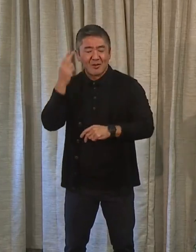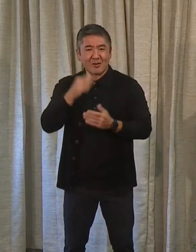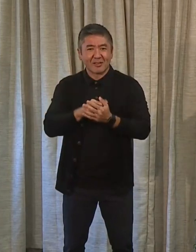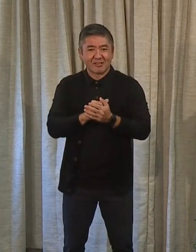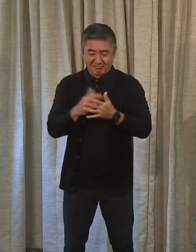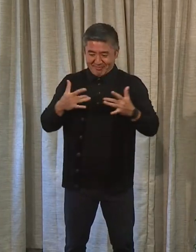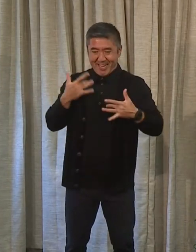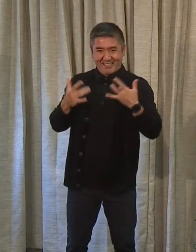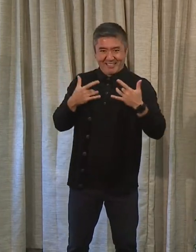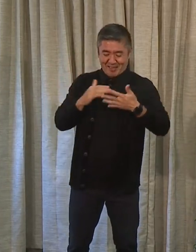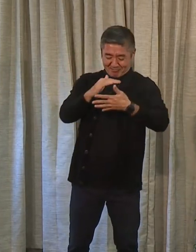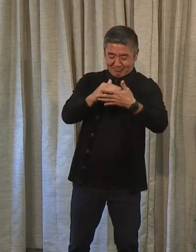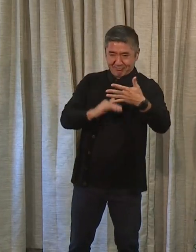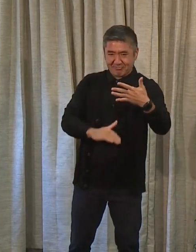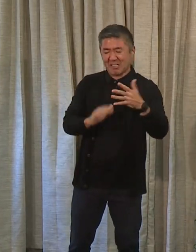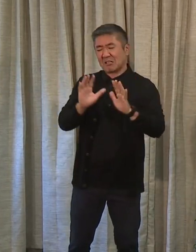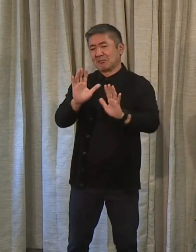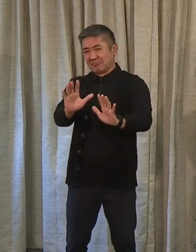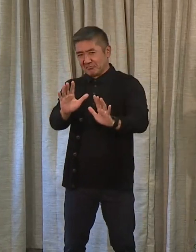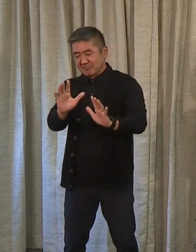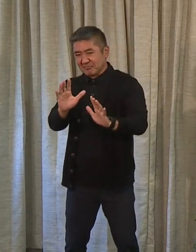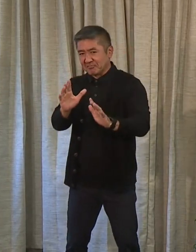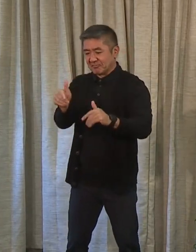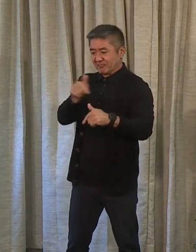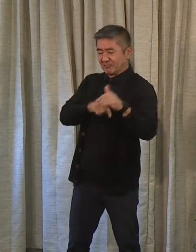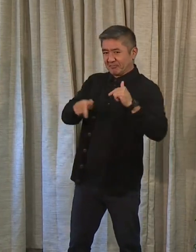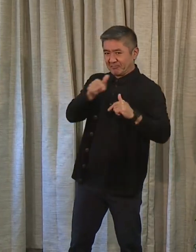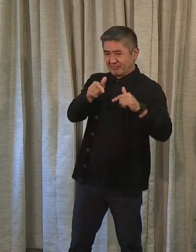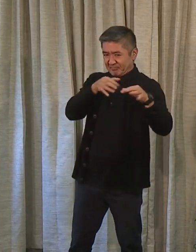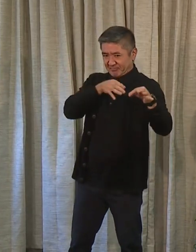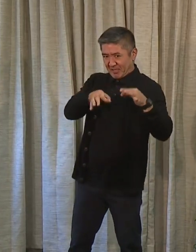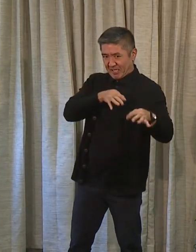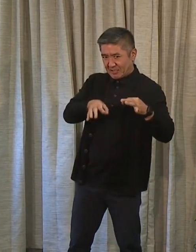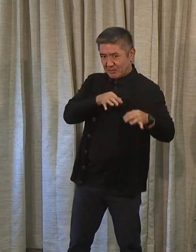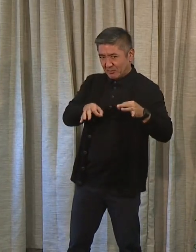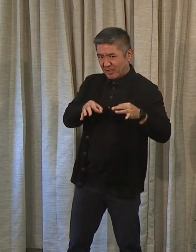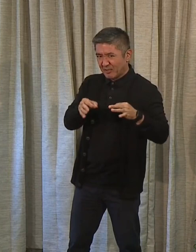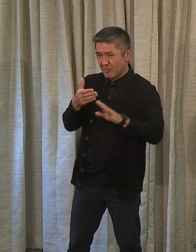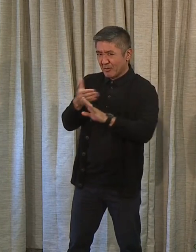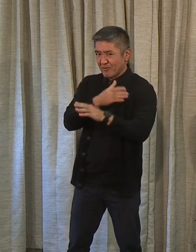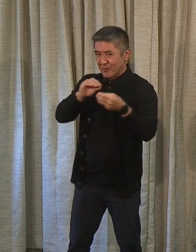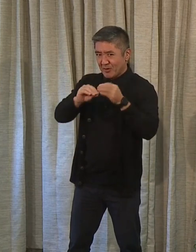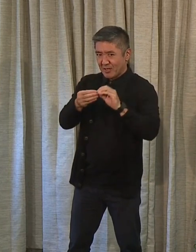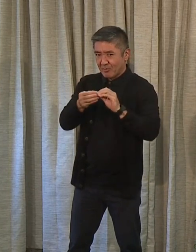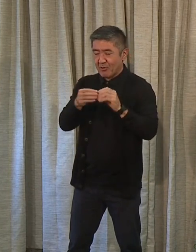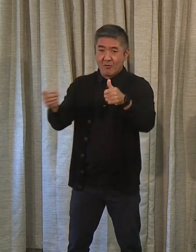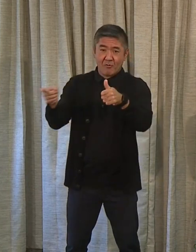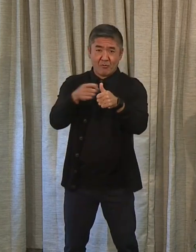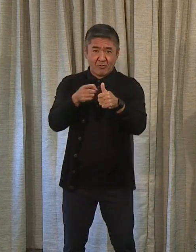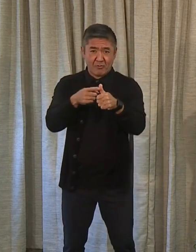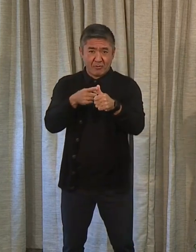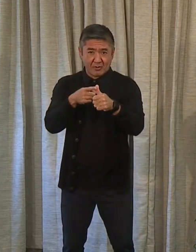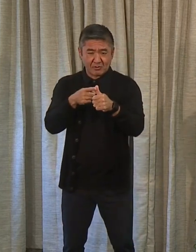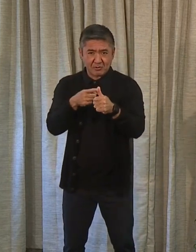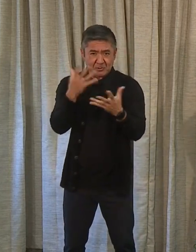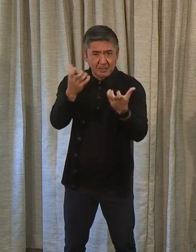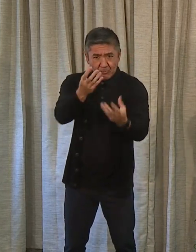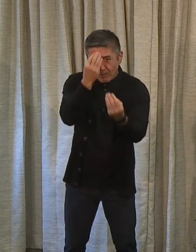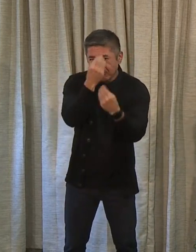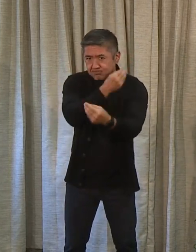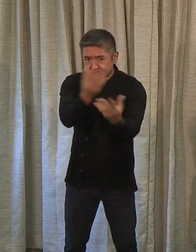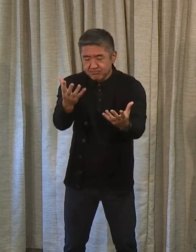So let me just give it some context first before we get into any kind of discussion about the numbers. I mean, first and foremost, just for the record,